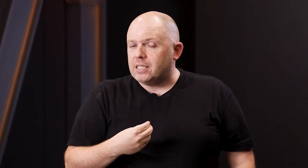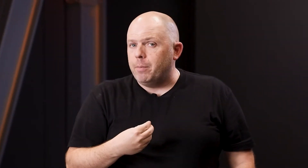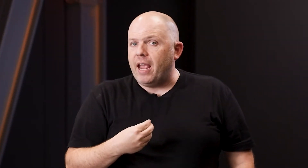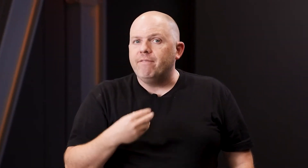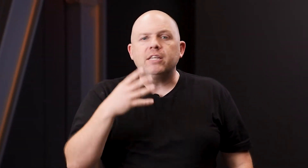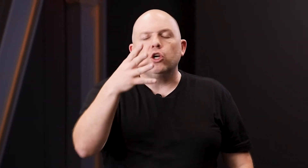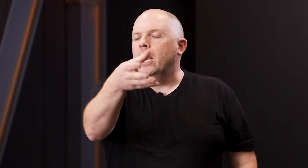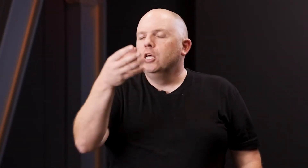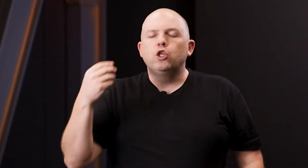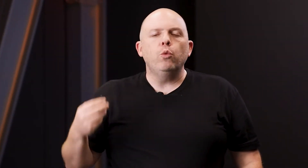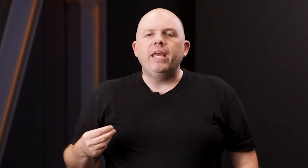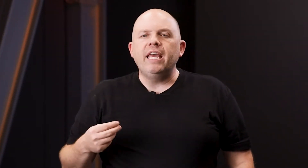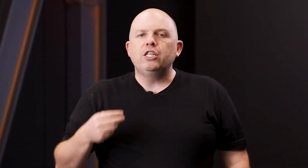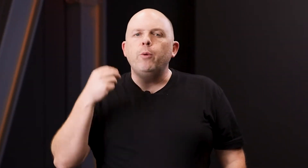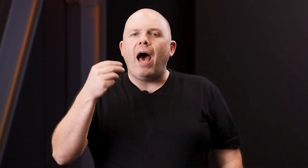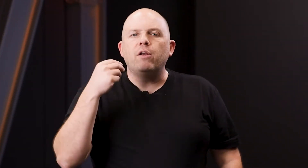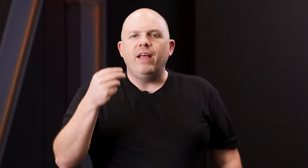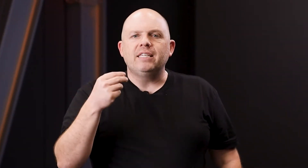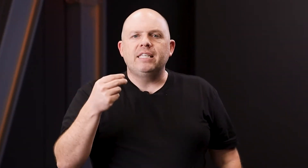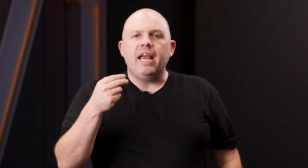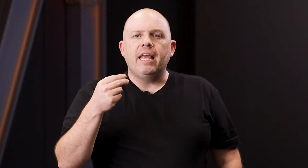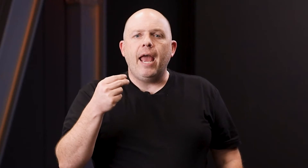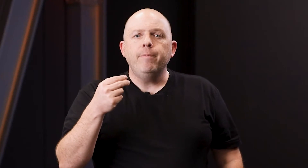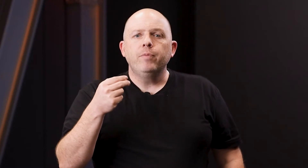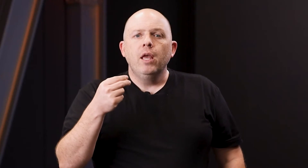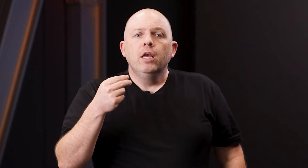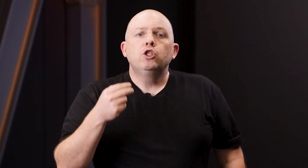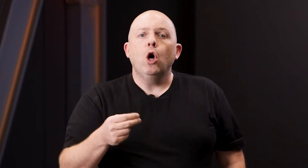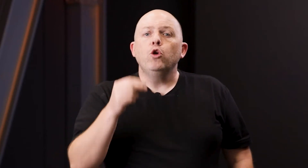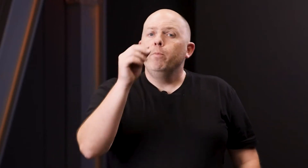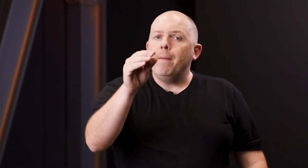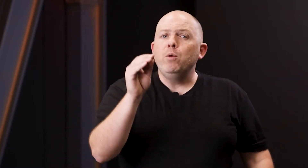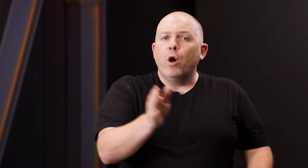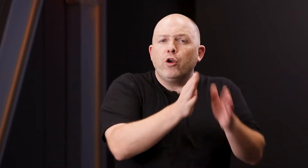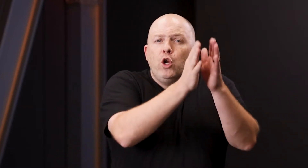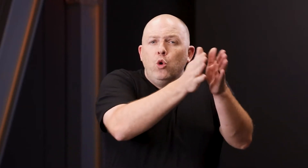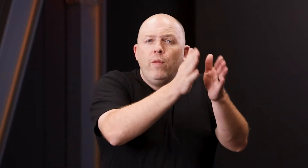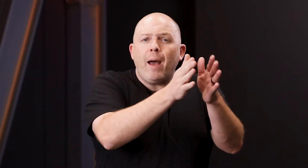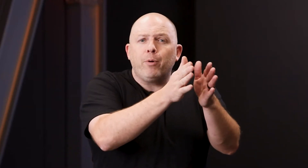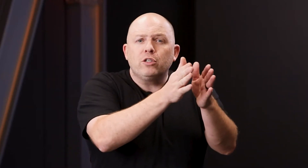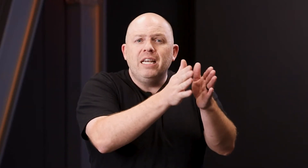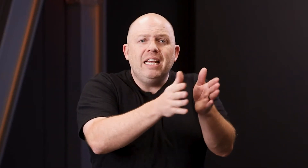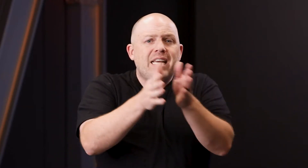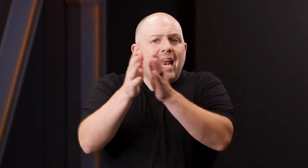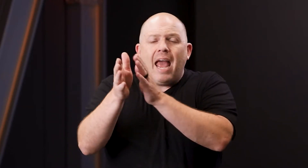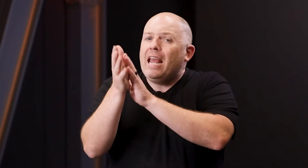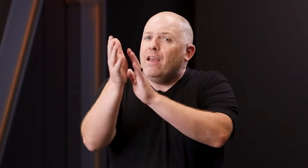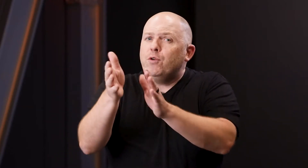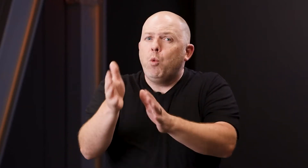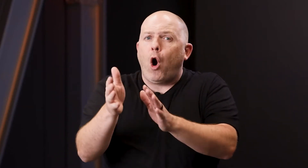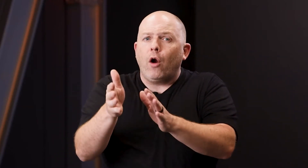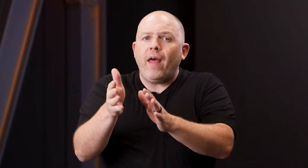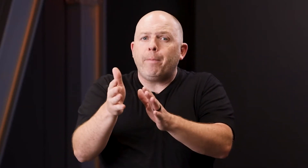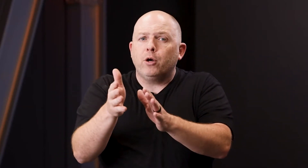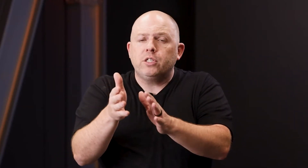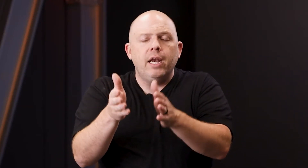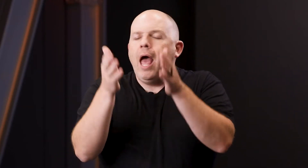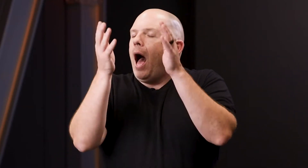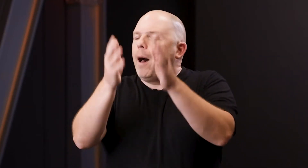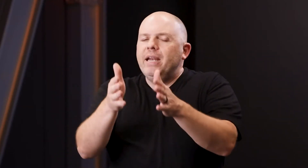someday investor so that we can get you out of that state. Okay? So you may be wondering who that person is and if you are that person, I'm going